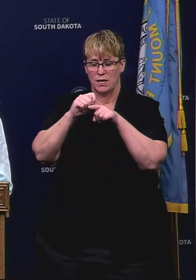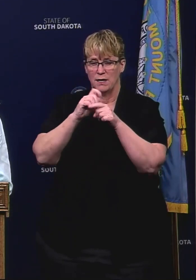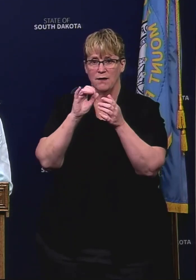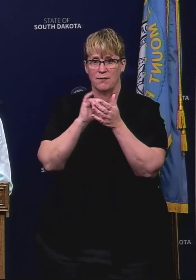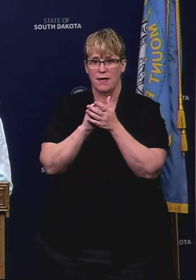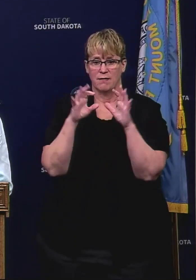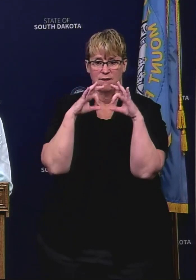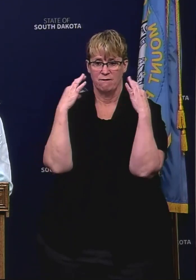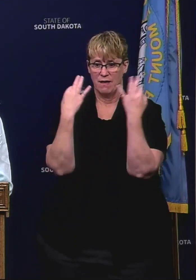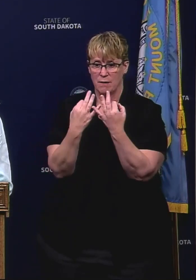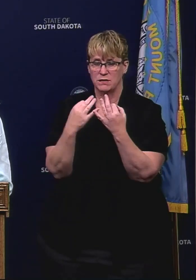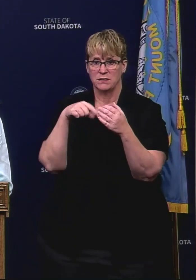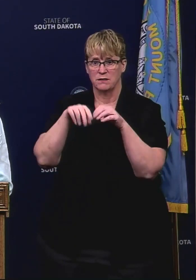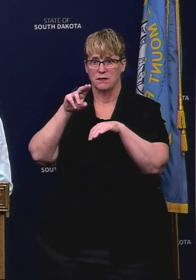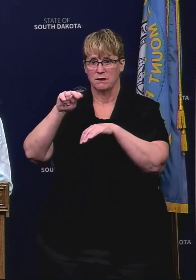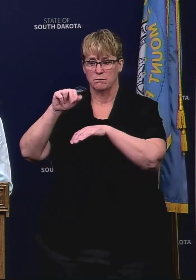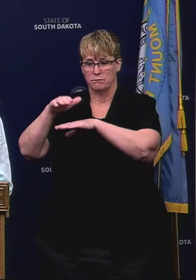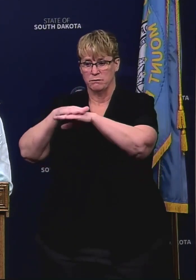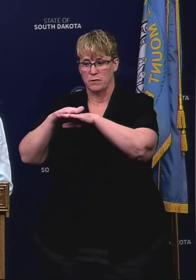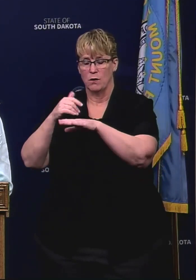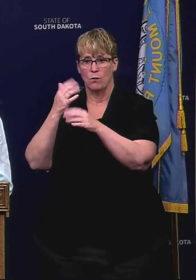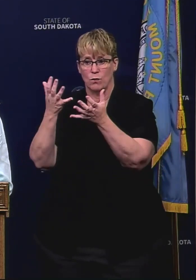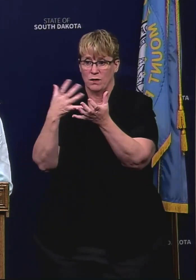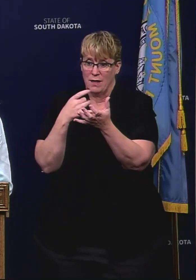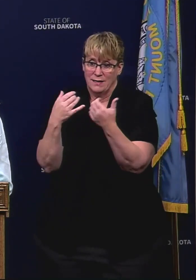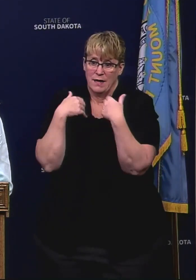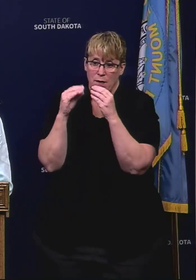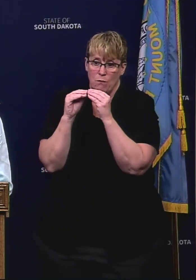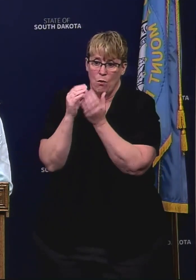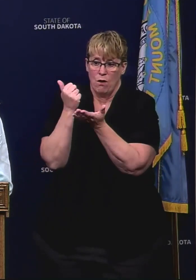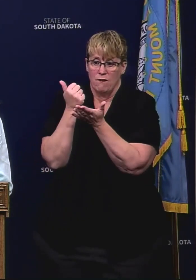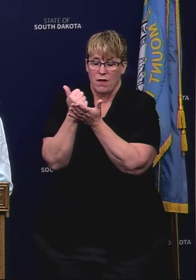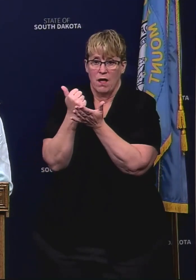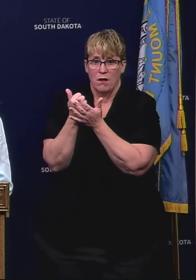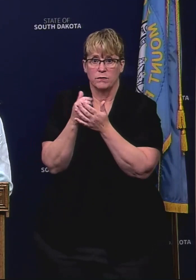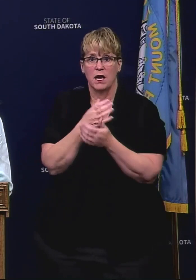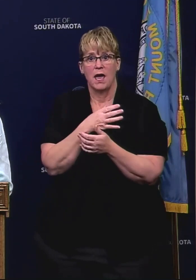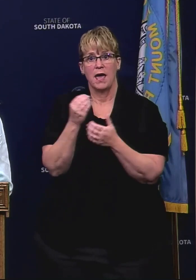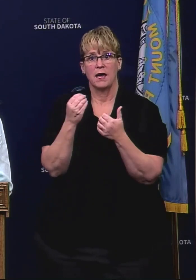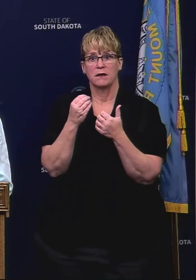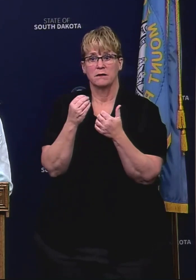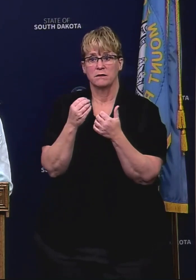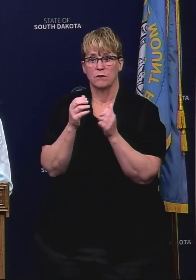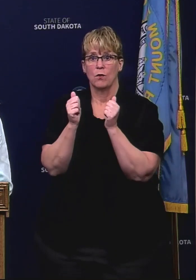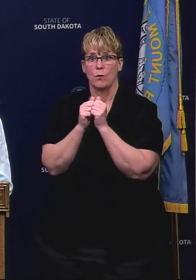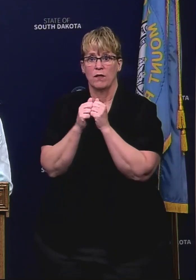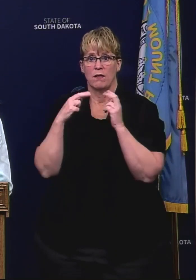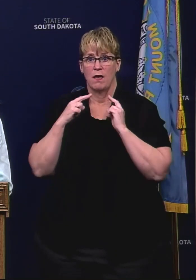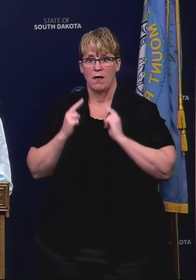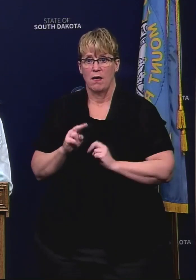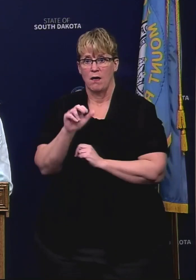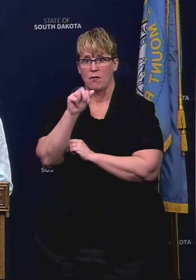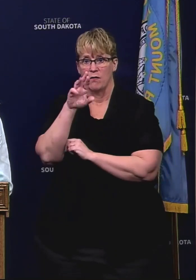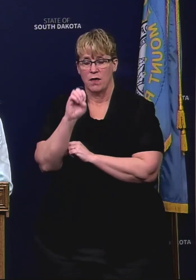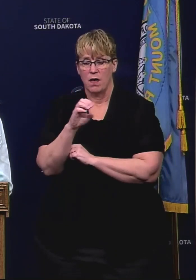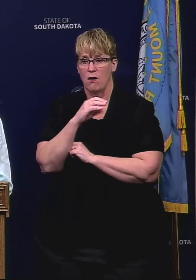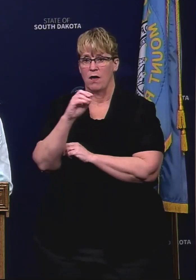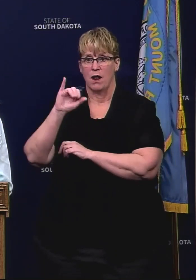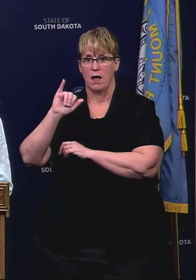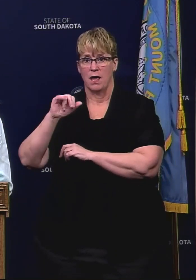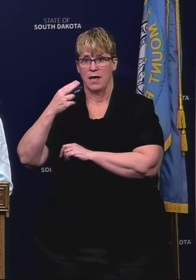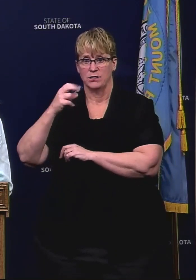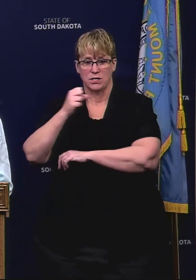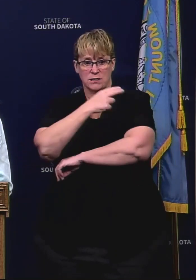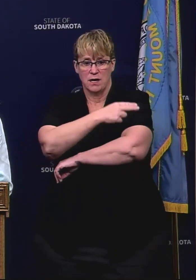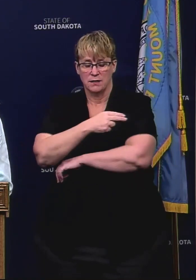our families in these areas would like to have help on and then I've championed getting them health care reforms and getting IHS to make